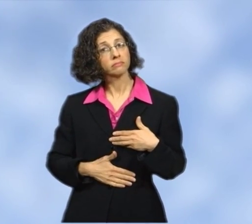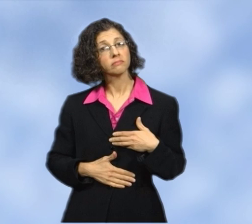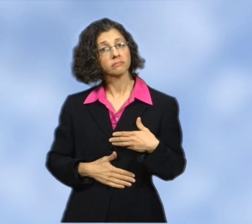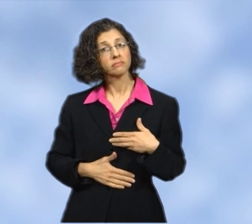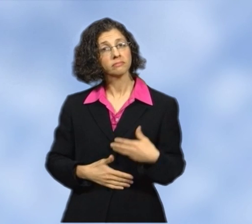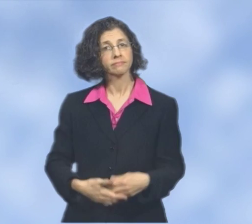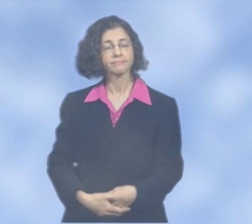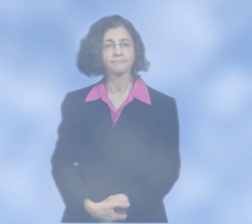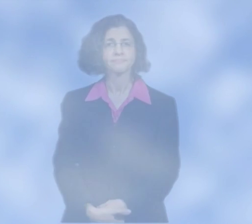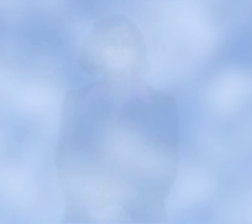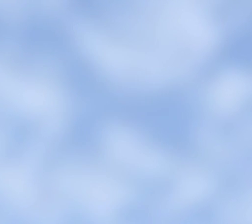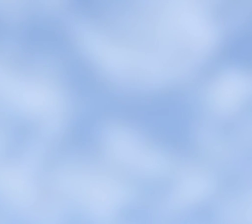breast shape.